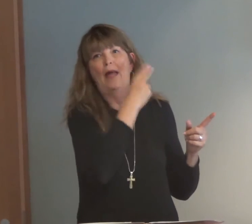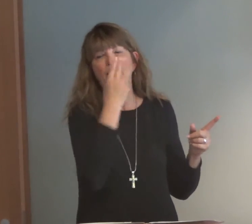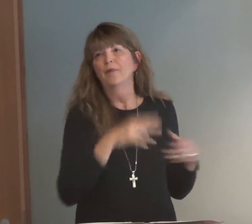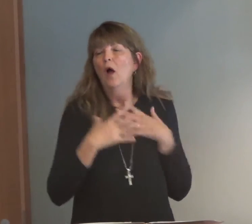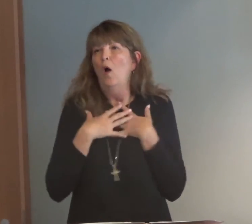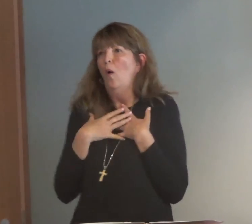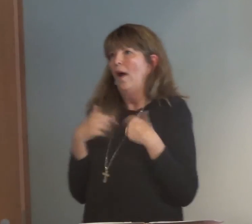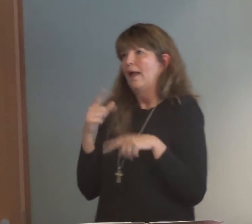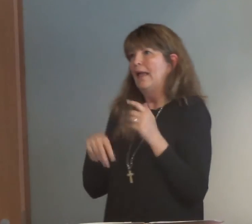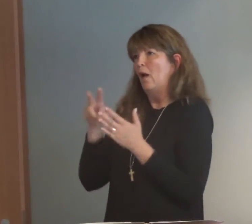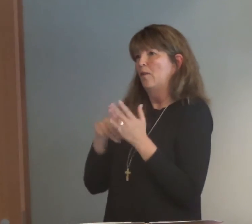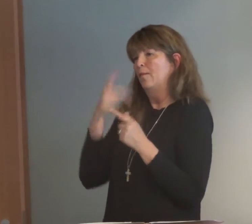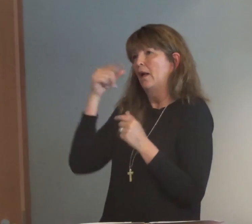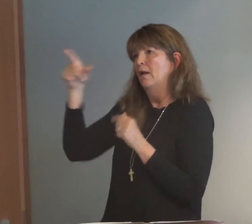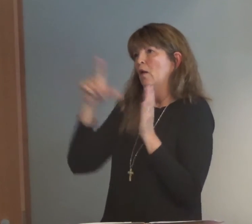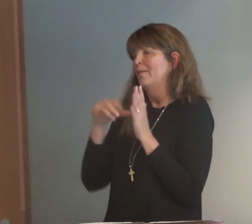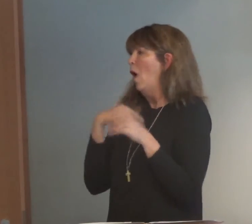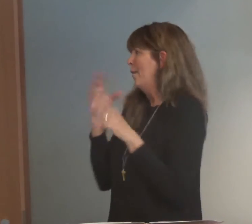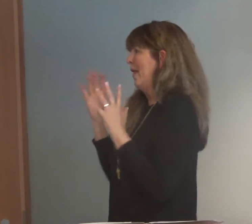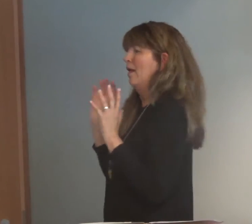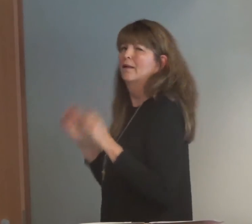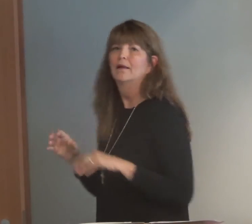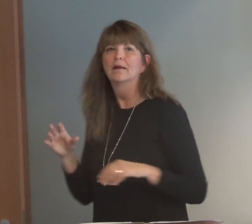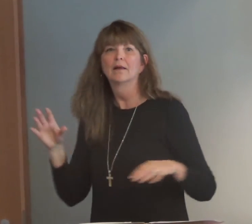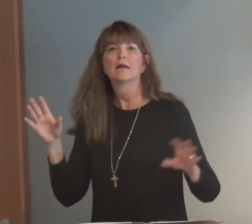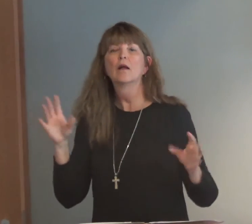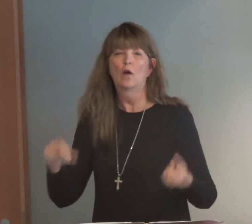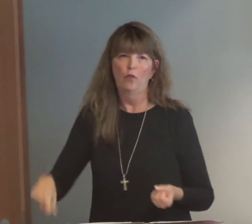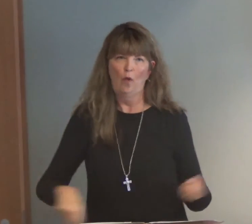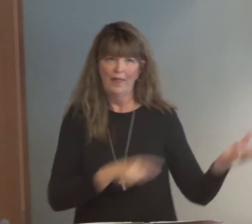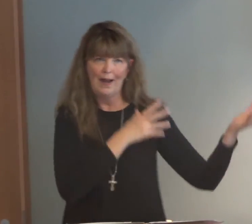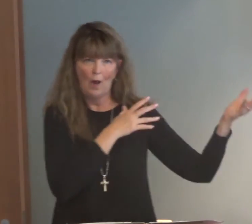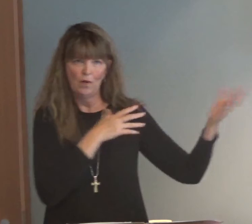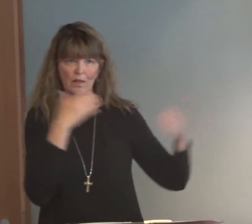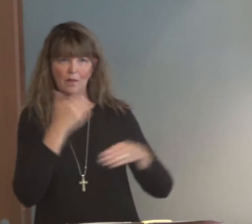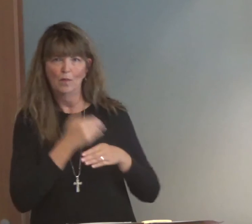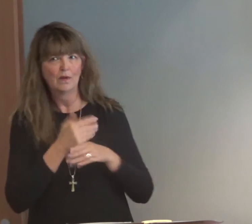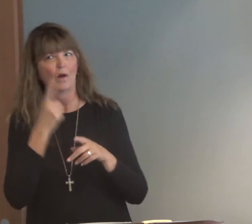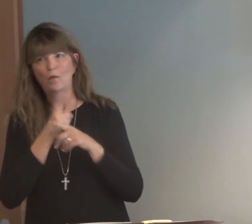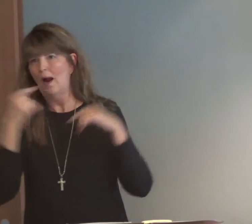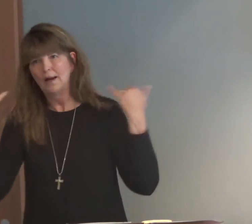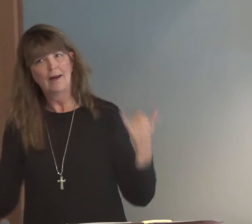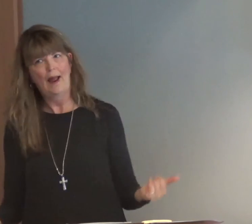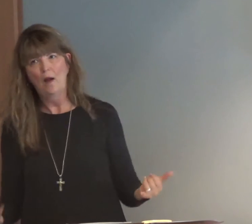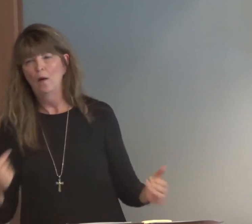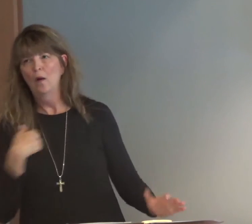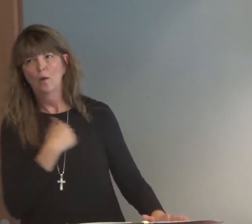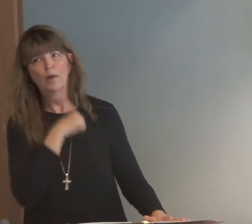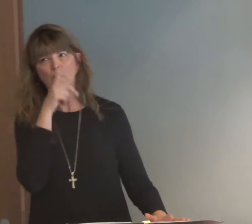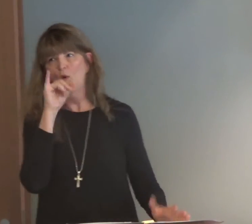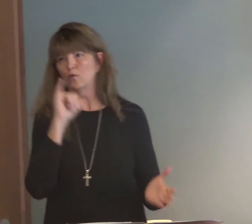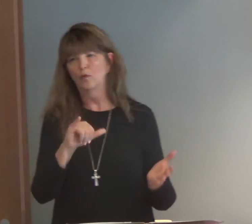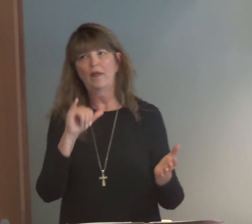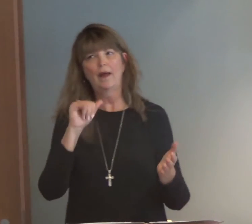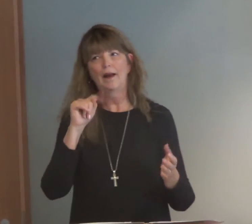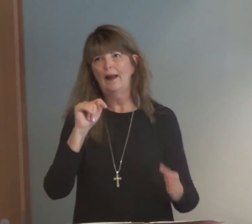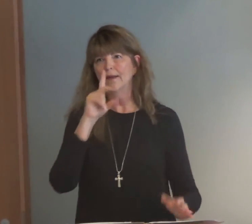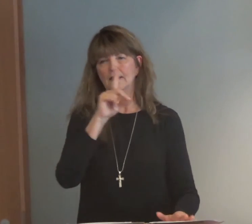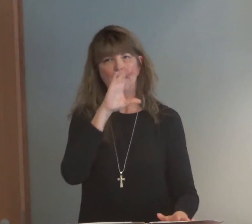Teresa because she's Catholic. Or I can't read them from this theologian because they're Lutheran. Put those ideas right out the window.